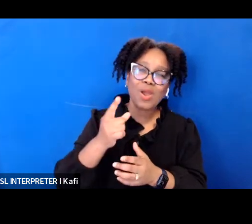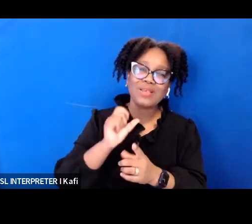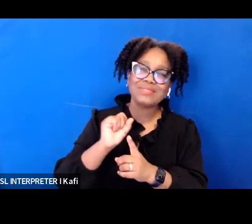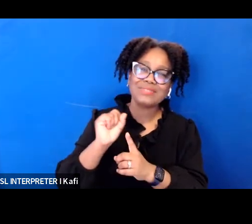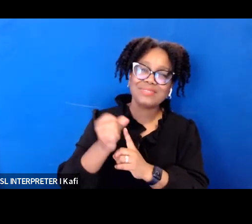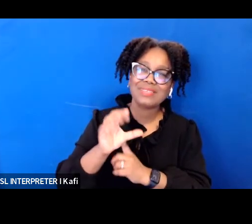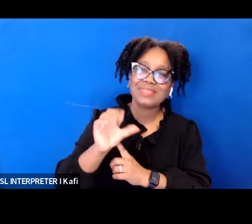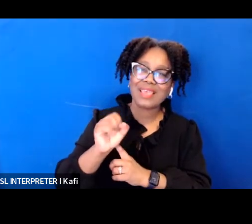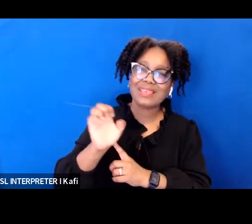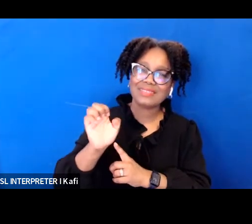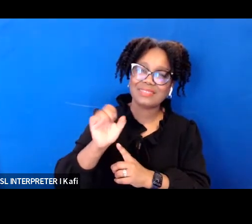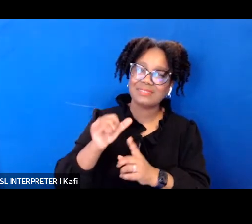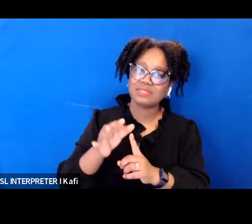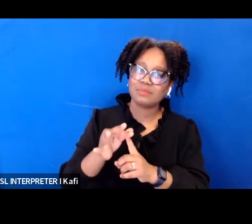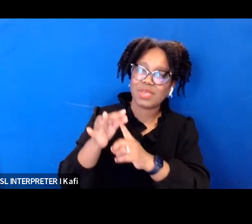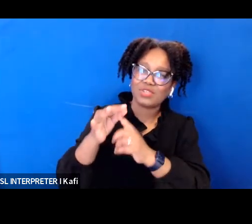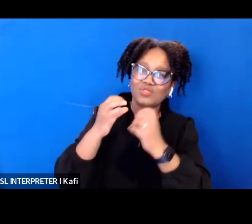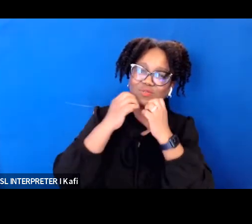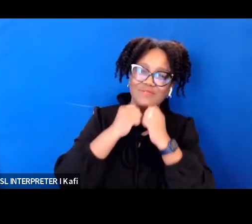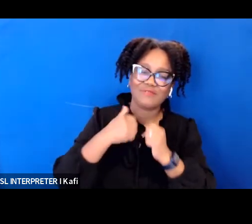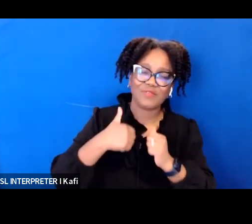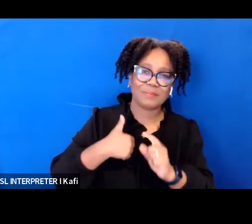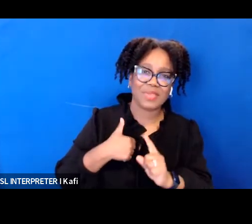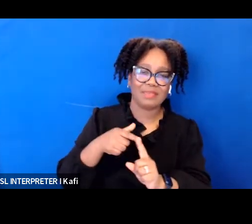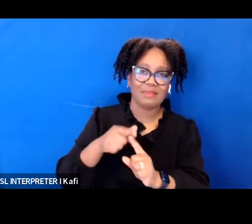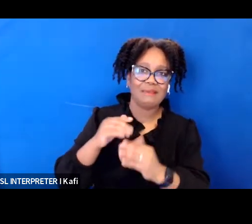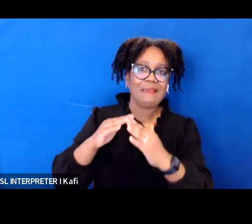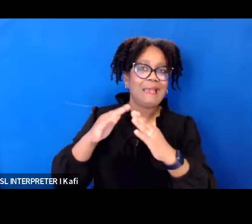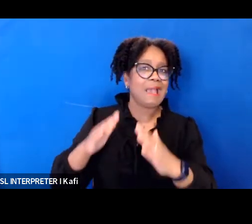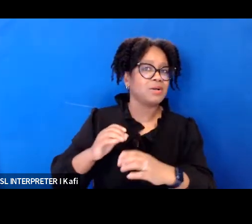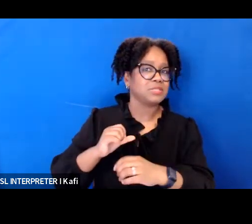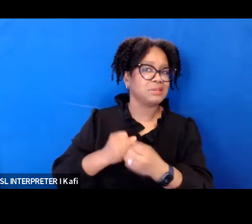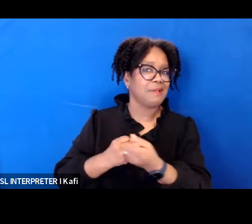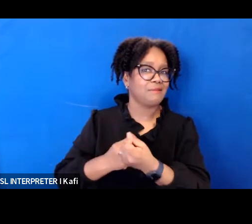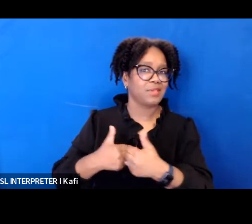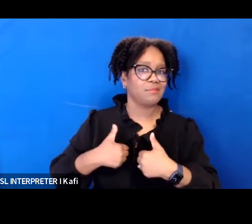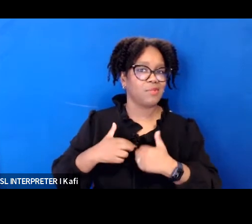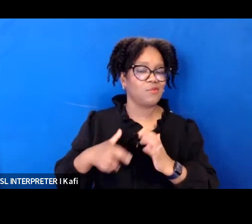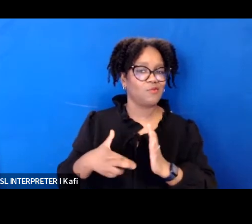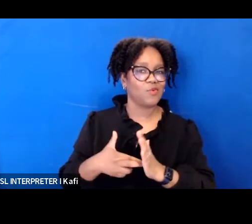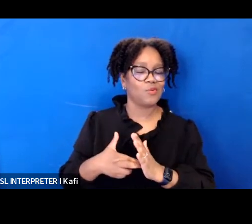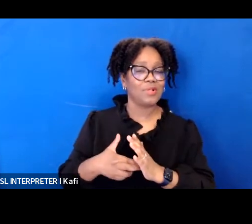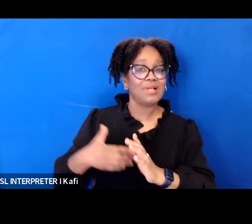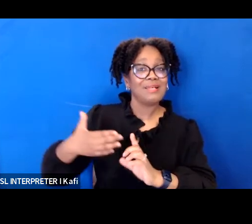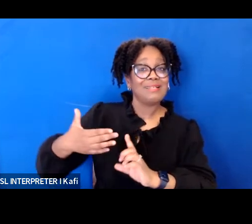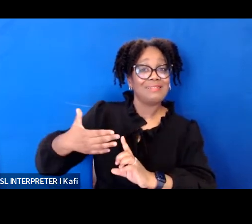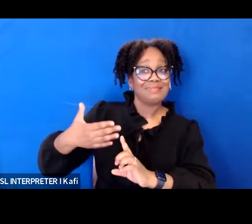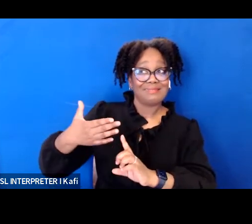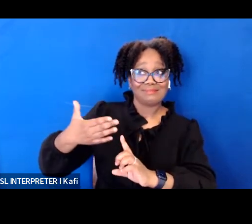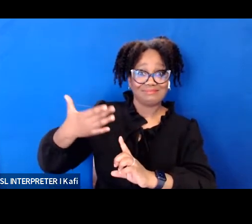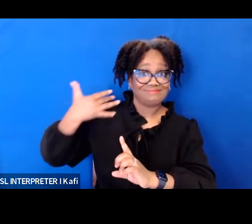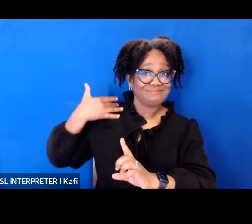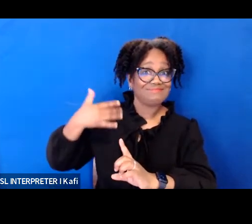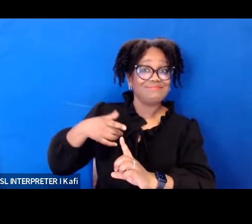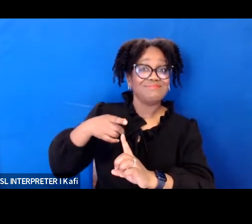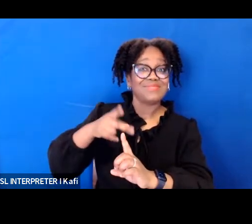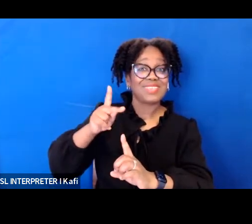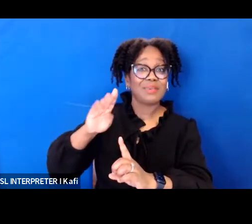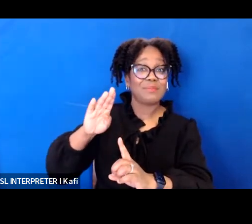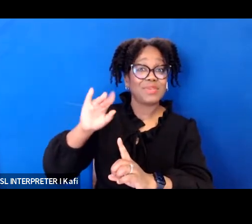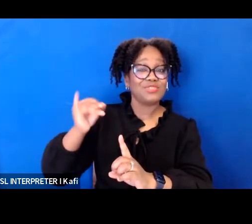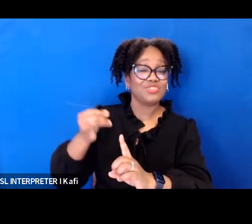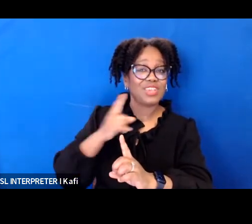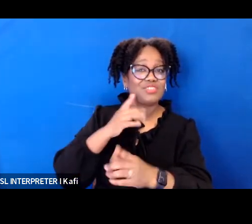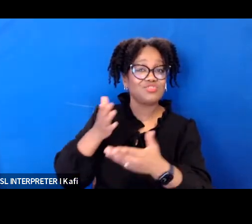a housing advocate last august judge jackson served as part of a three judge panel in a housing case before the